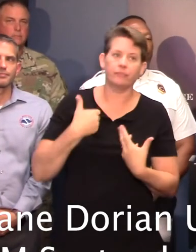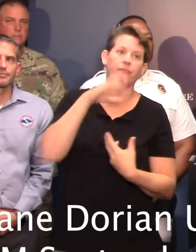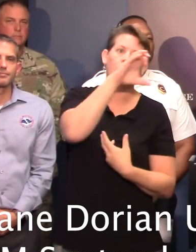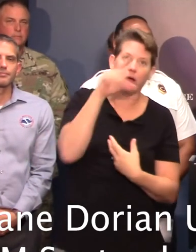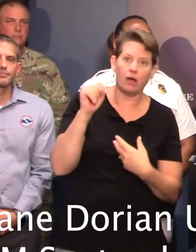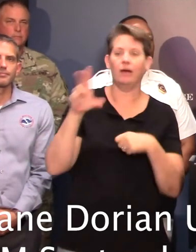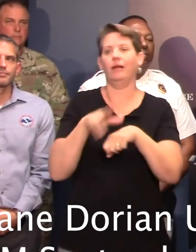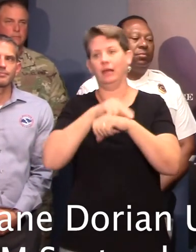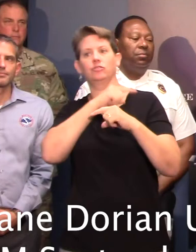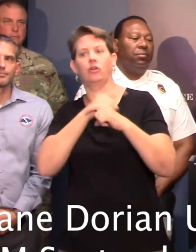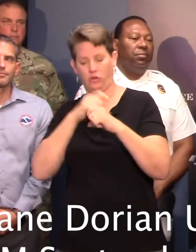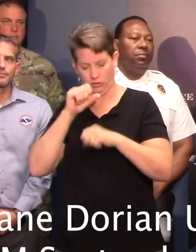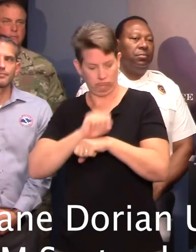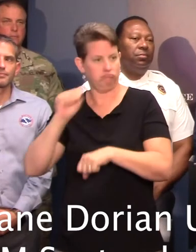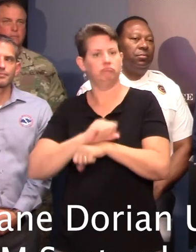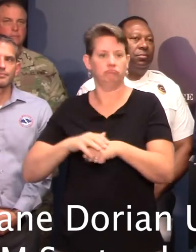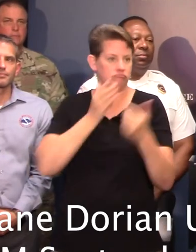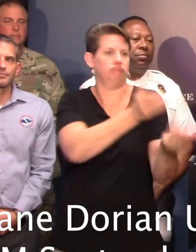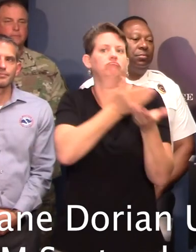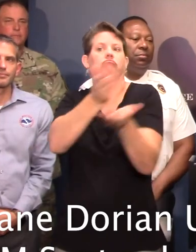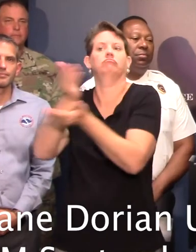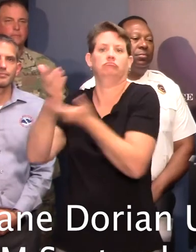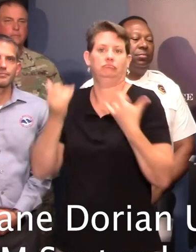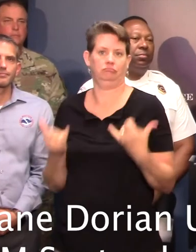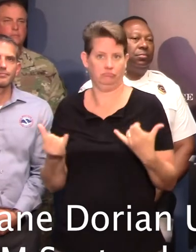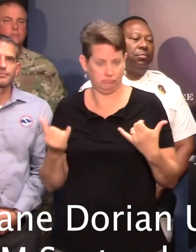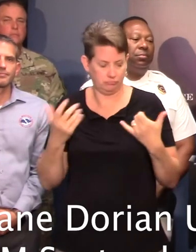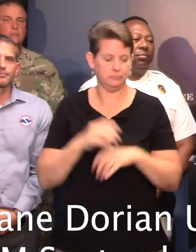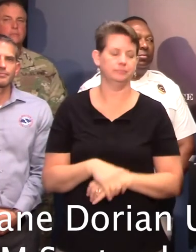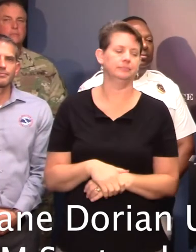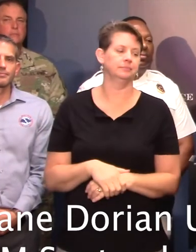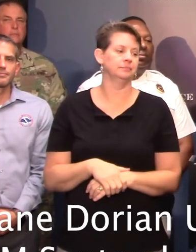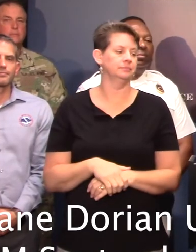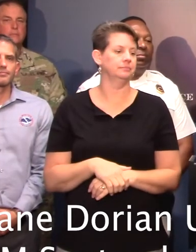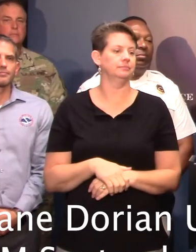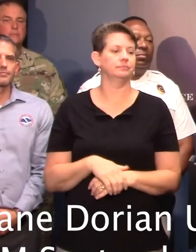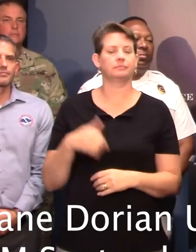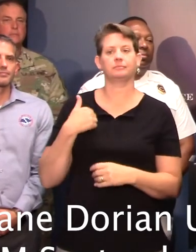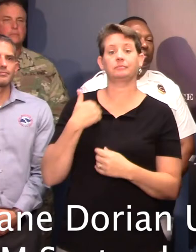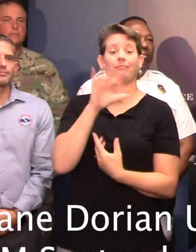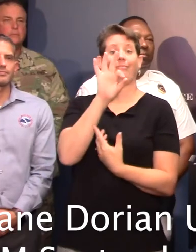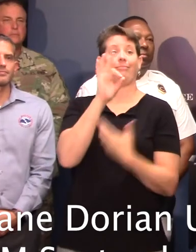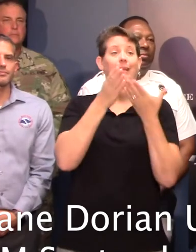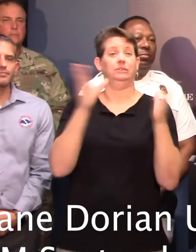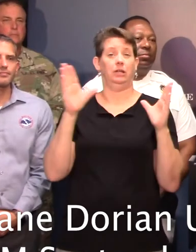Guard is actively working to transport cots to shelters now. We are tracking these efforts. We have nine general population shelters on standby